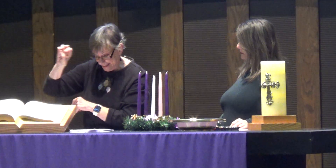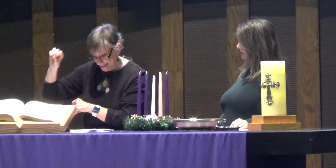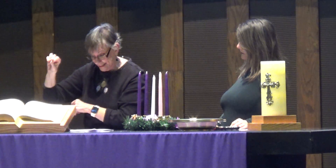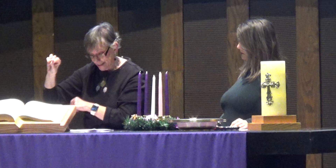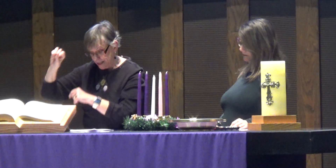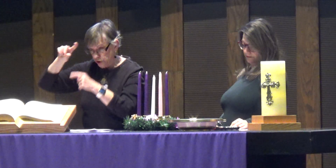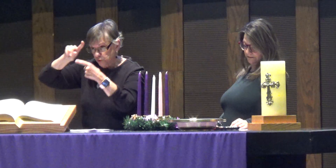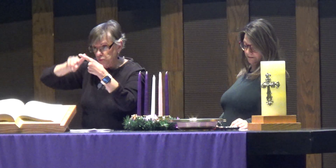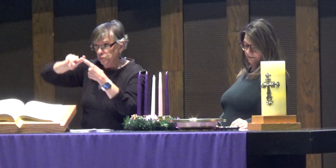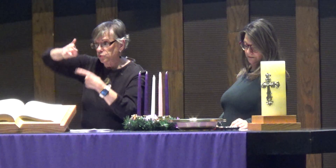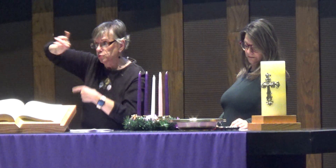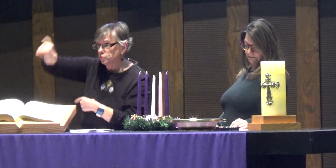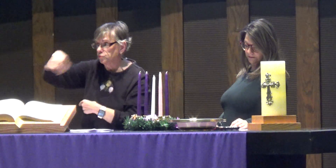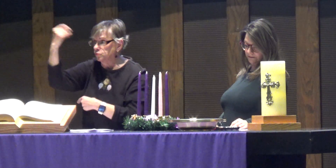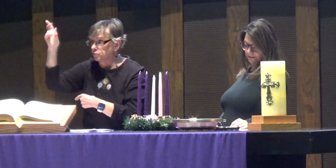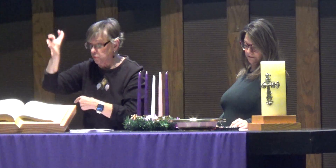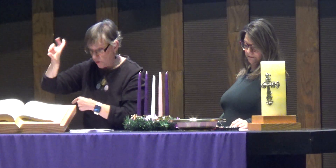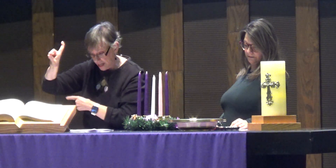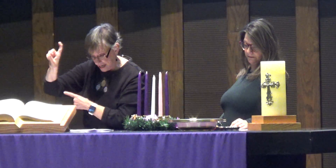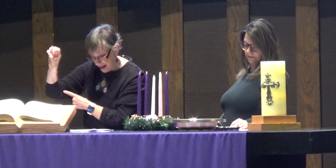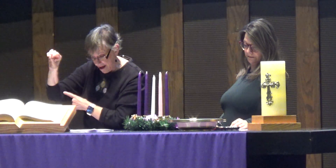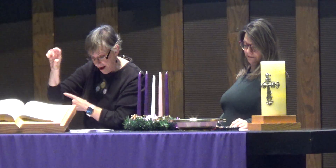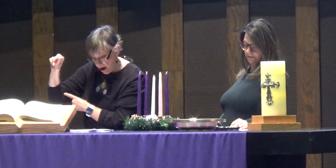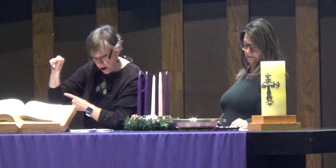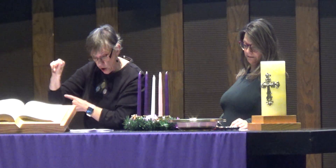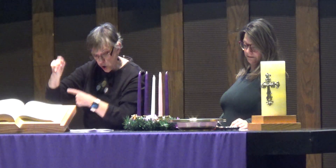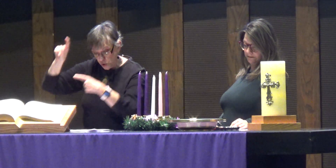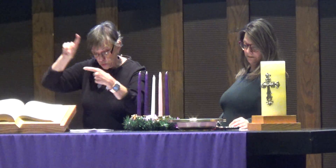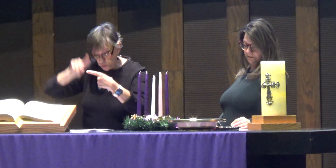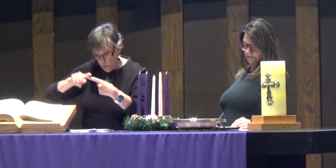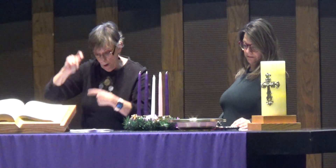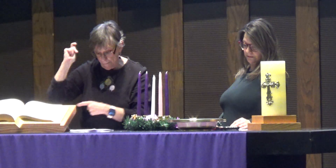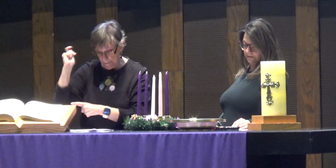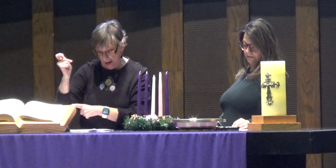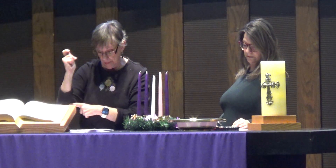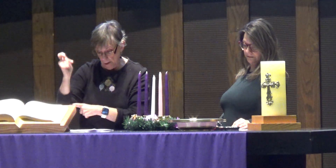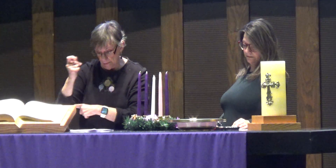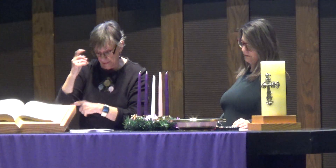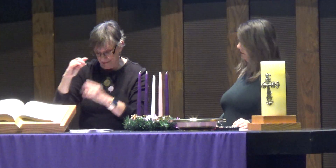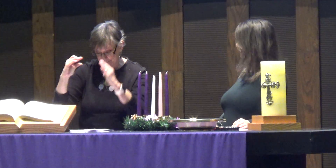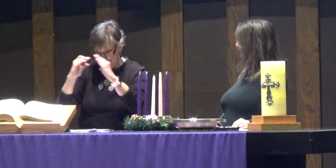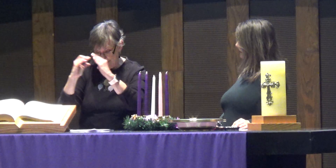to Judea, to Bethlehem,